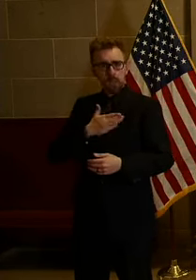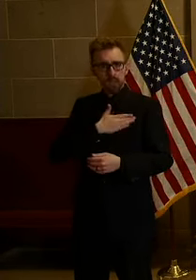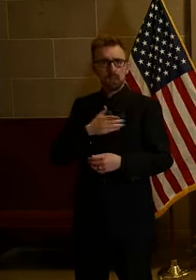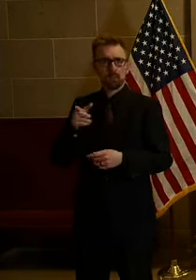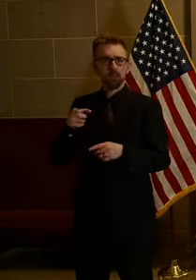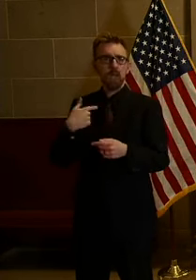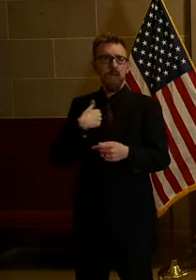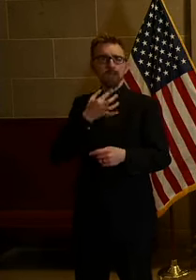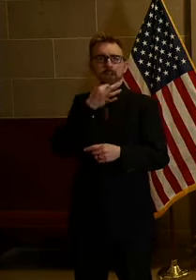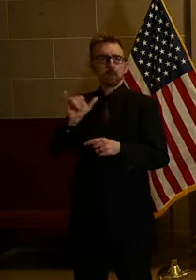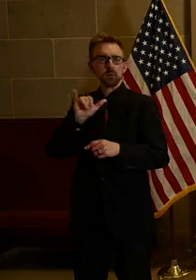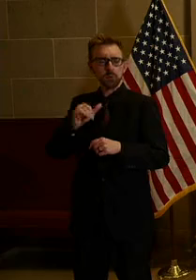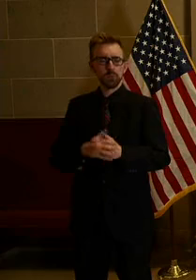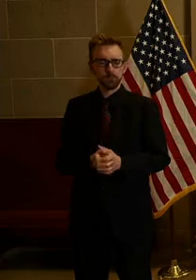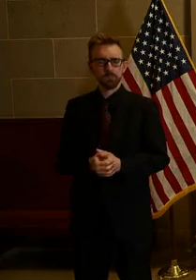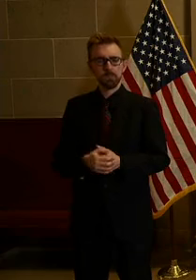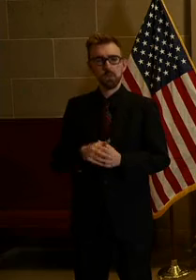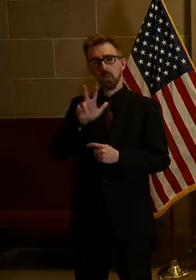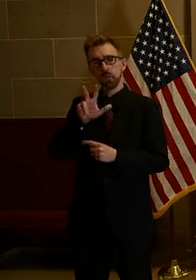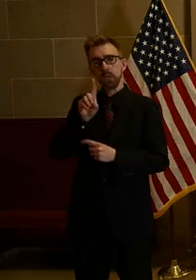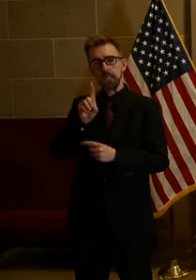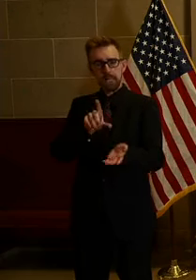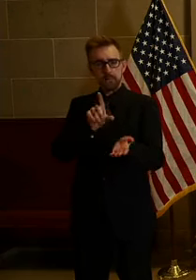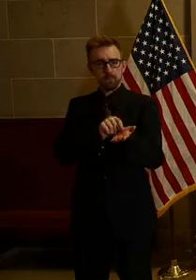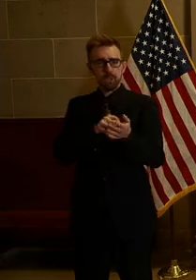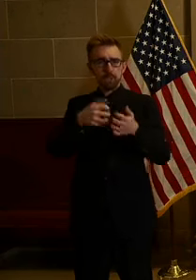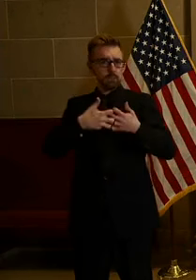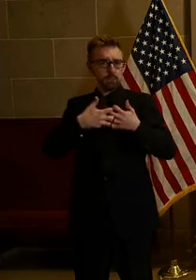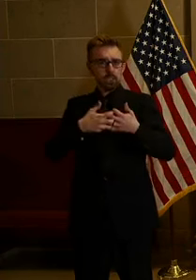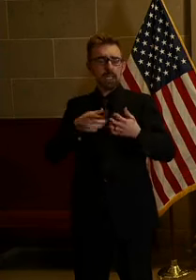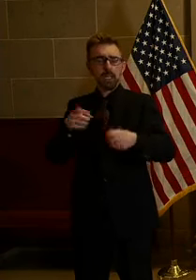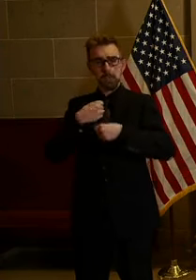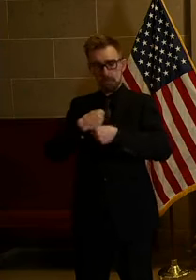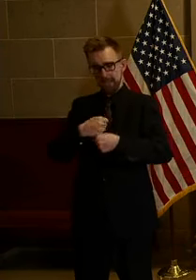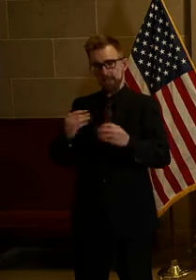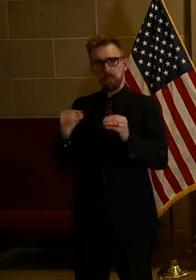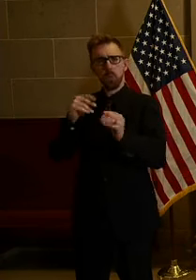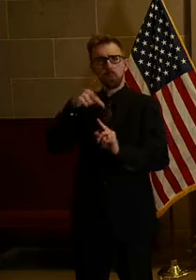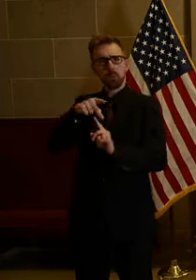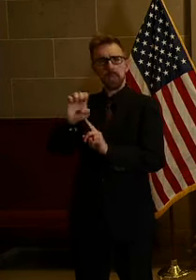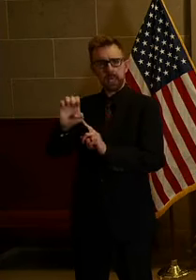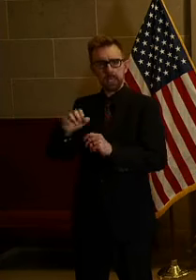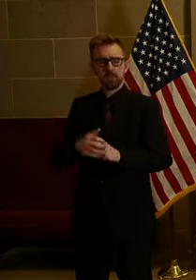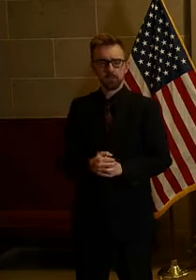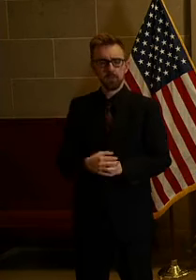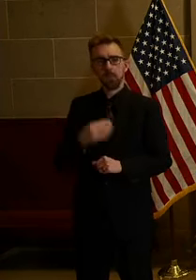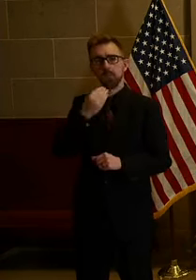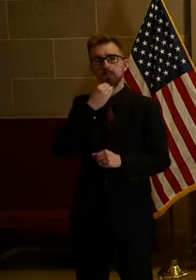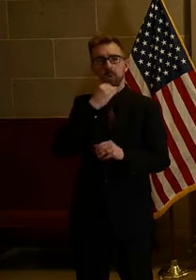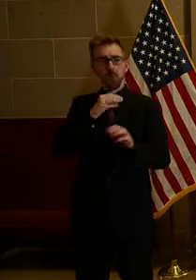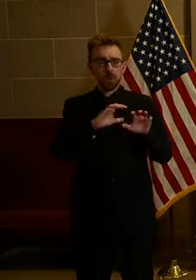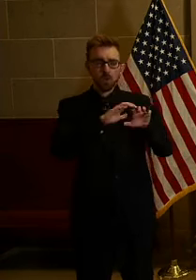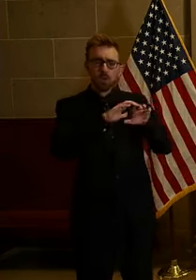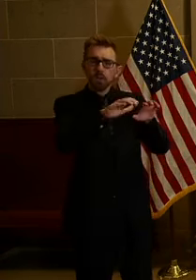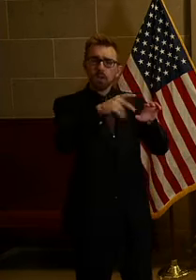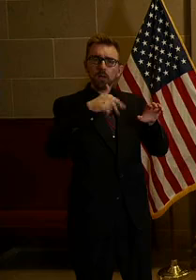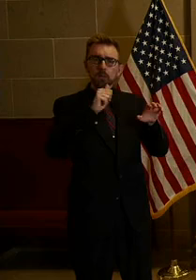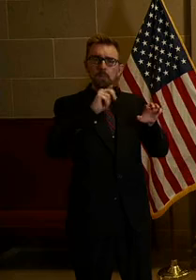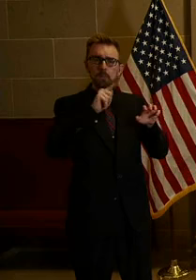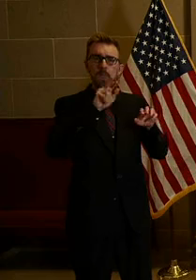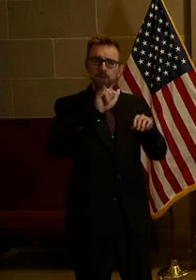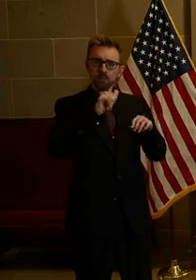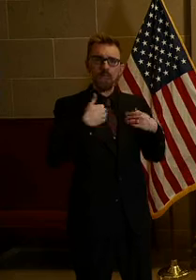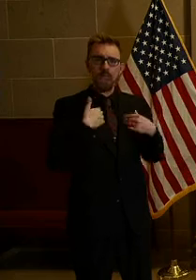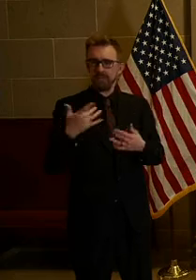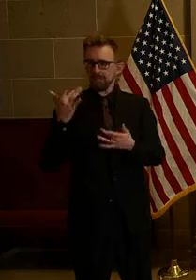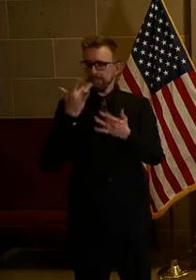They're using 3D printers to manufacture personal protective equipment. They're ramping up food pantries to help members of their communities who might not have enough to